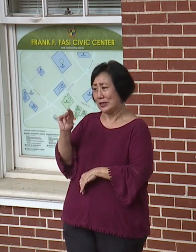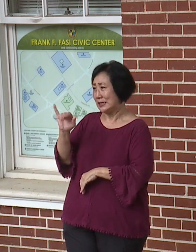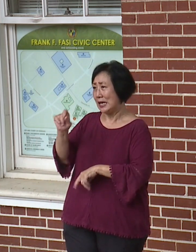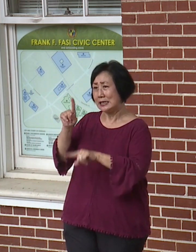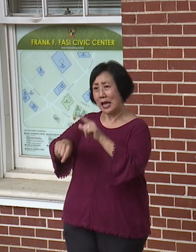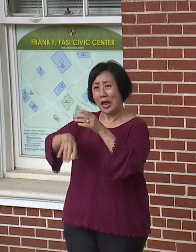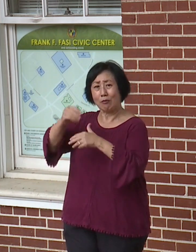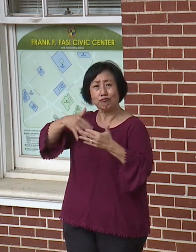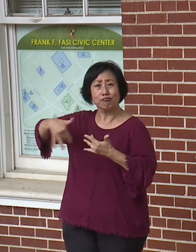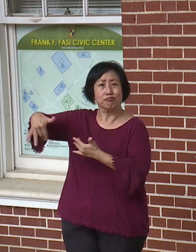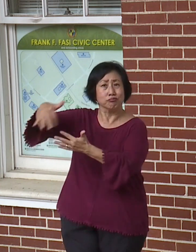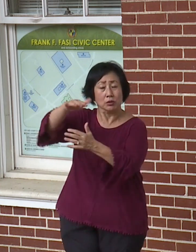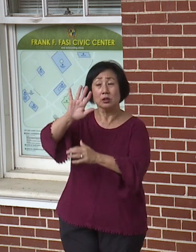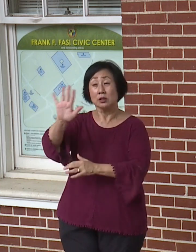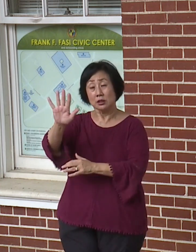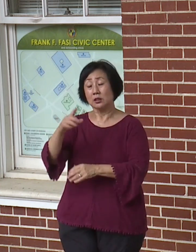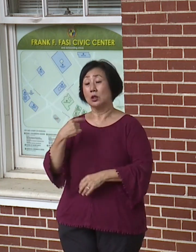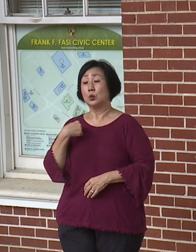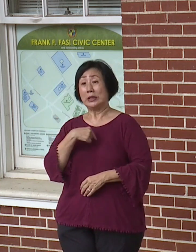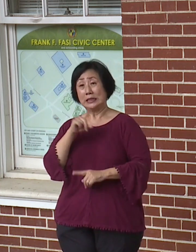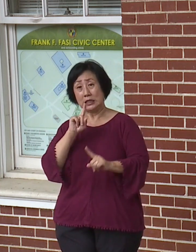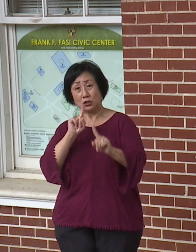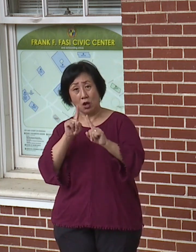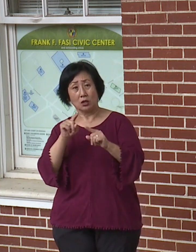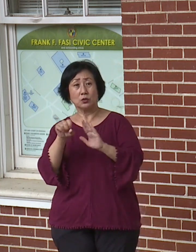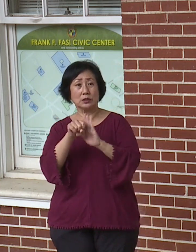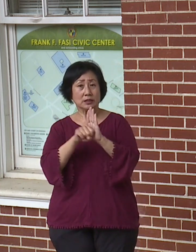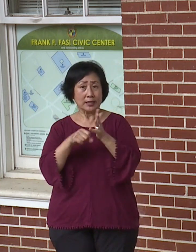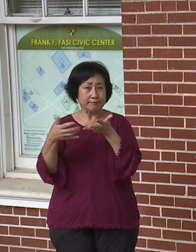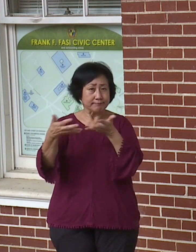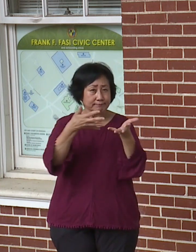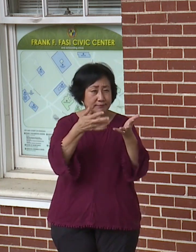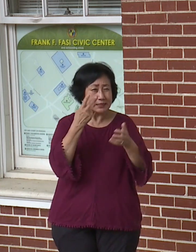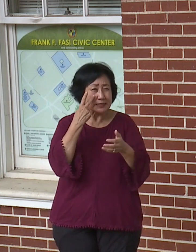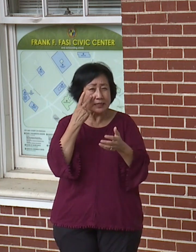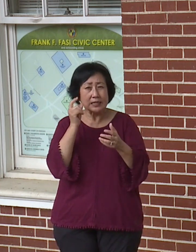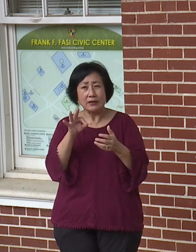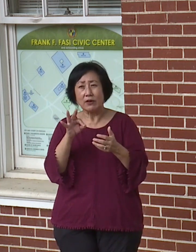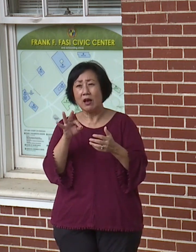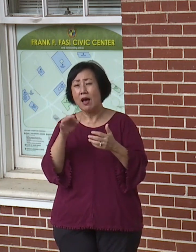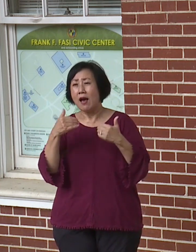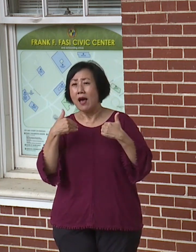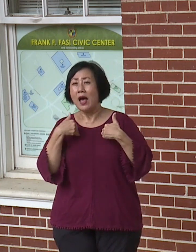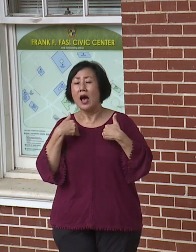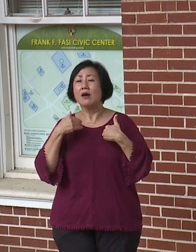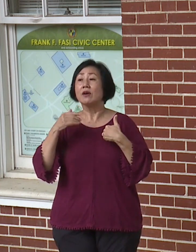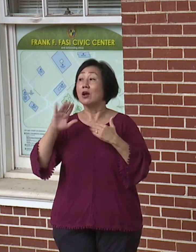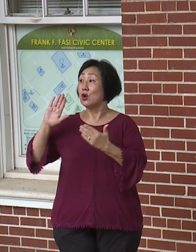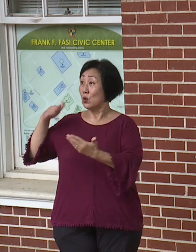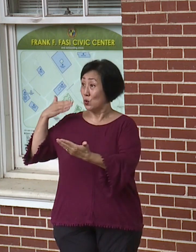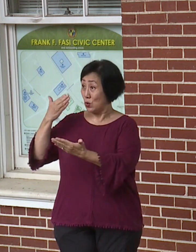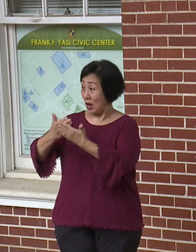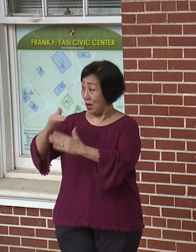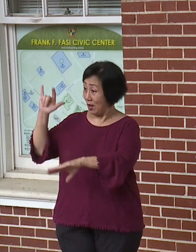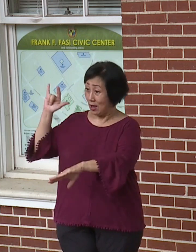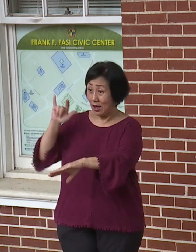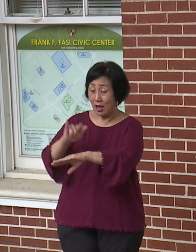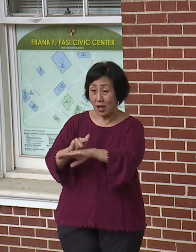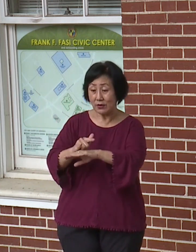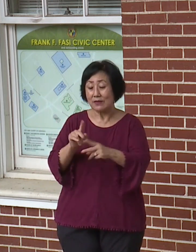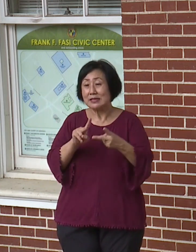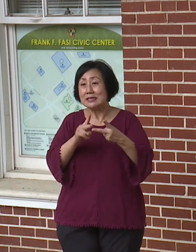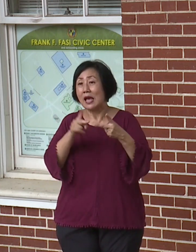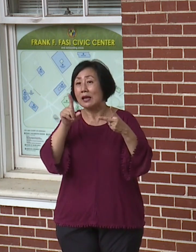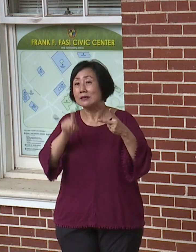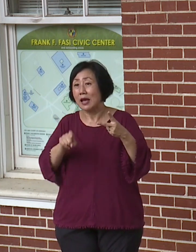Now we've been in discussions with the state to see if perhaps there could be a post-test permitted.